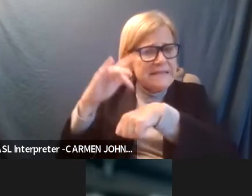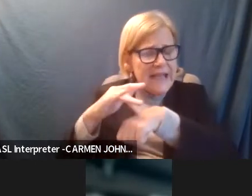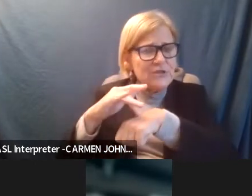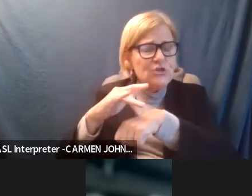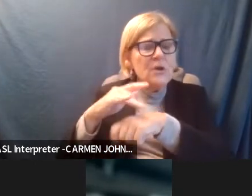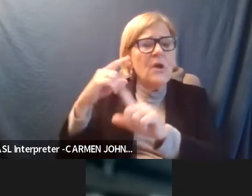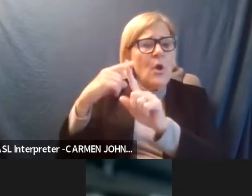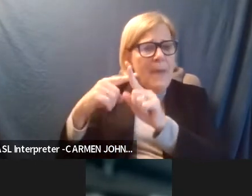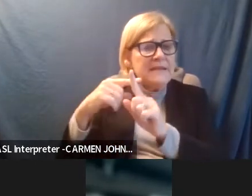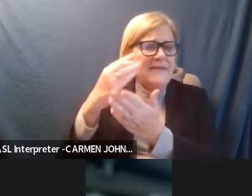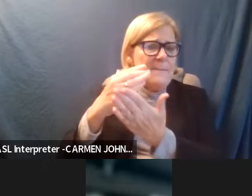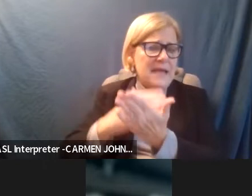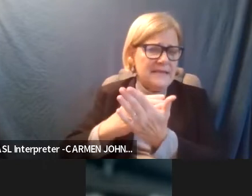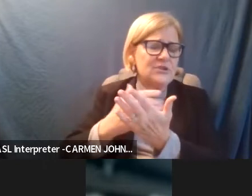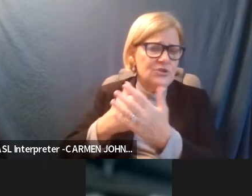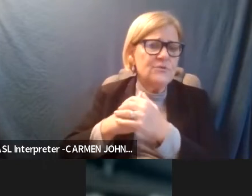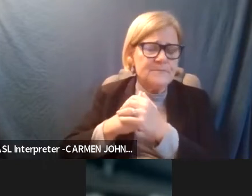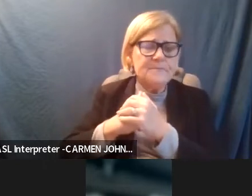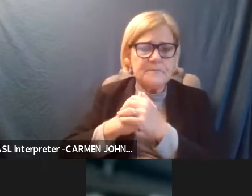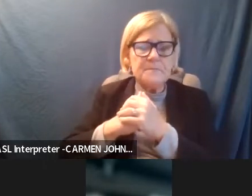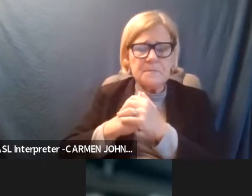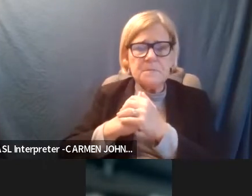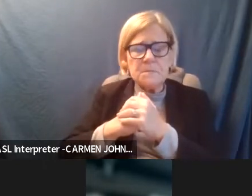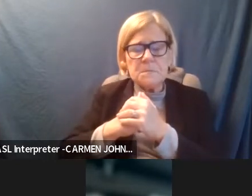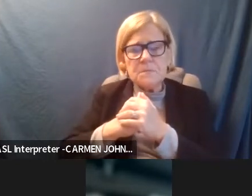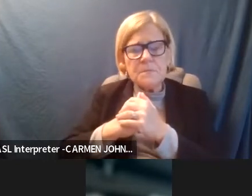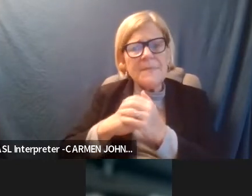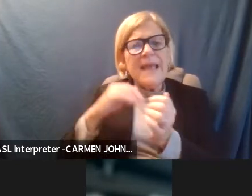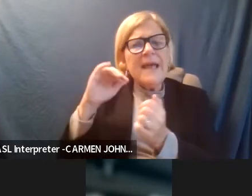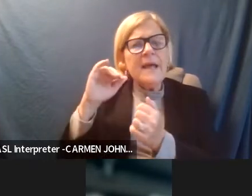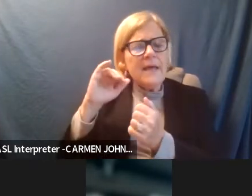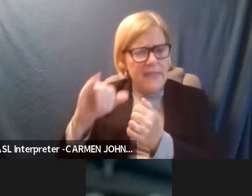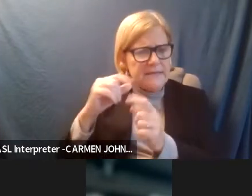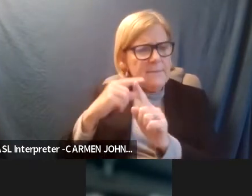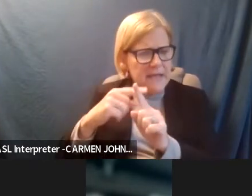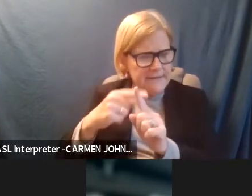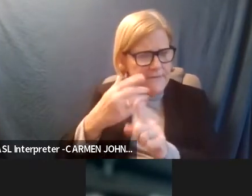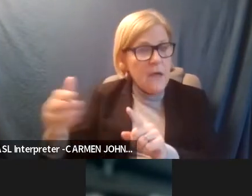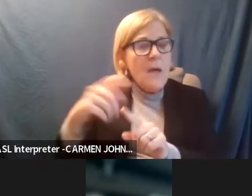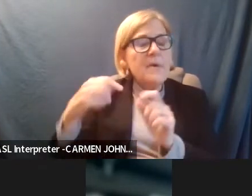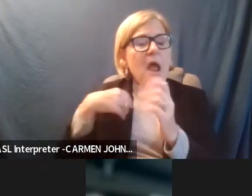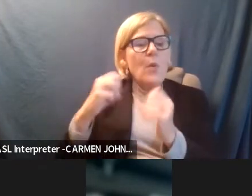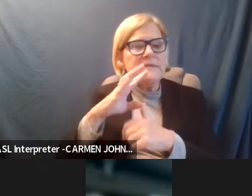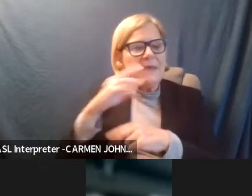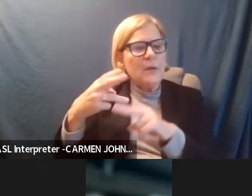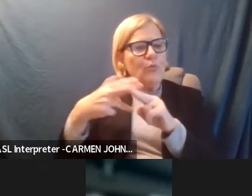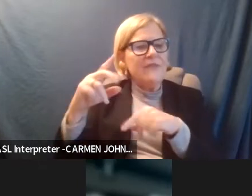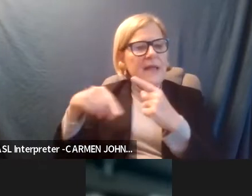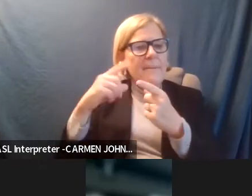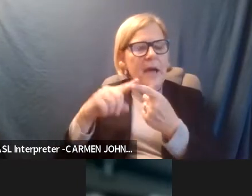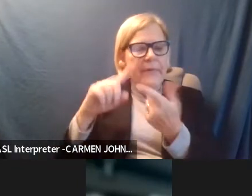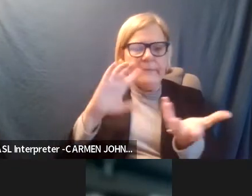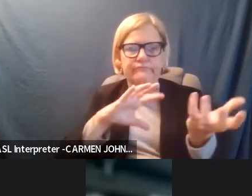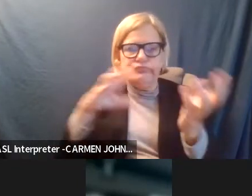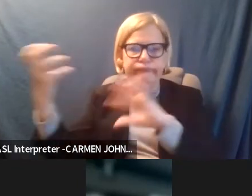a positive message comes across. Uh, that's the positive note, but I want to speak briefly to the debacle